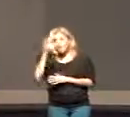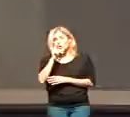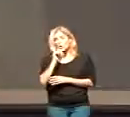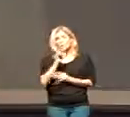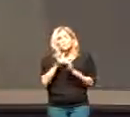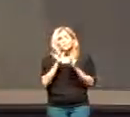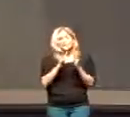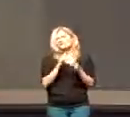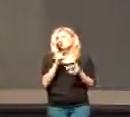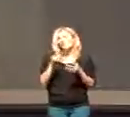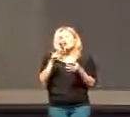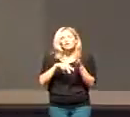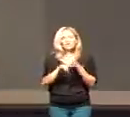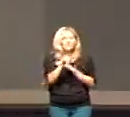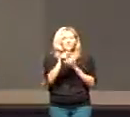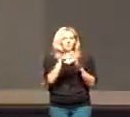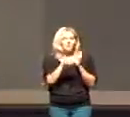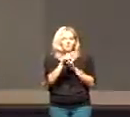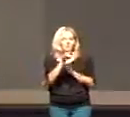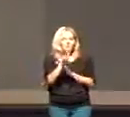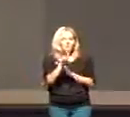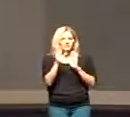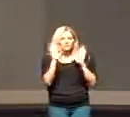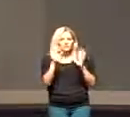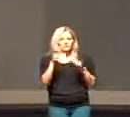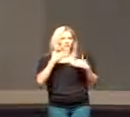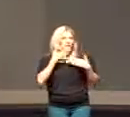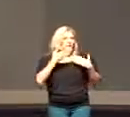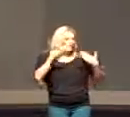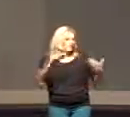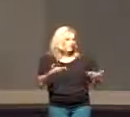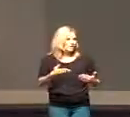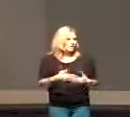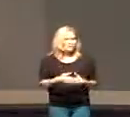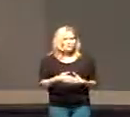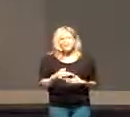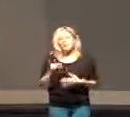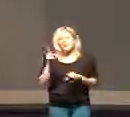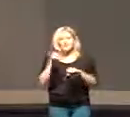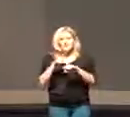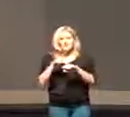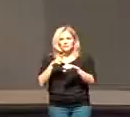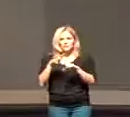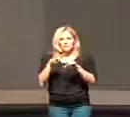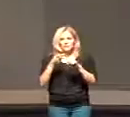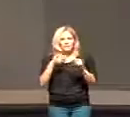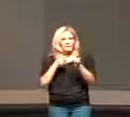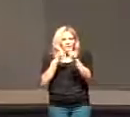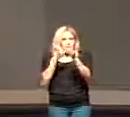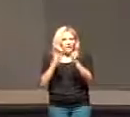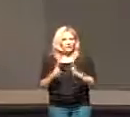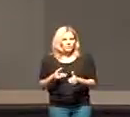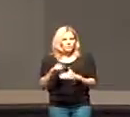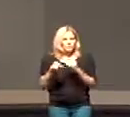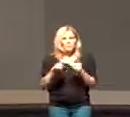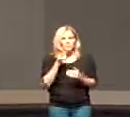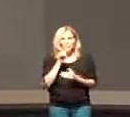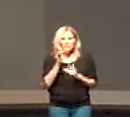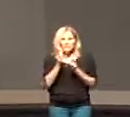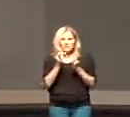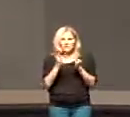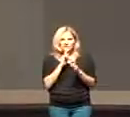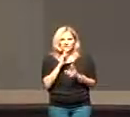Jesus is. Let's look at verse 27. This is the great confession by Peter on behalf of the disciples about who